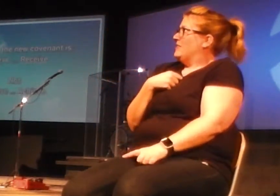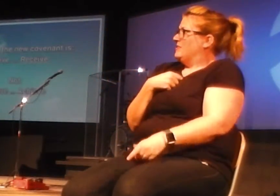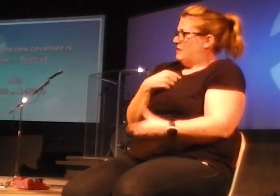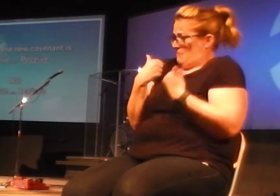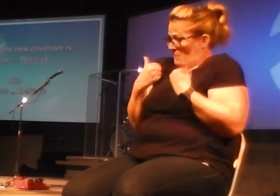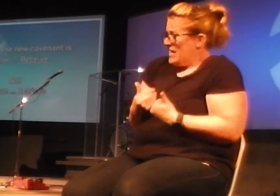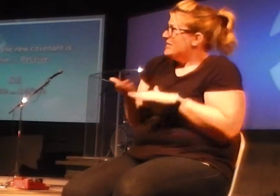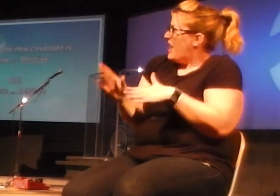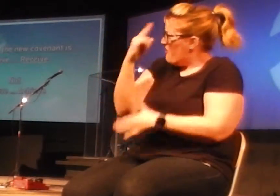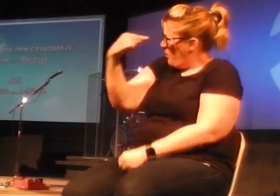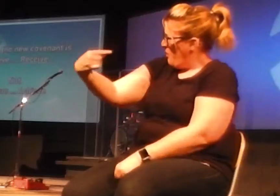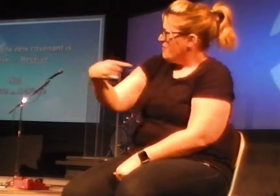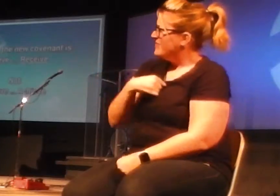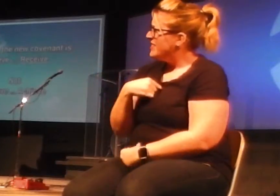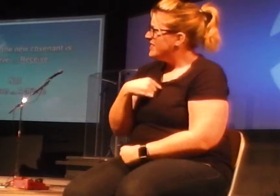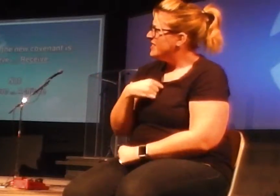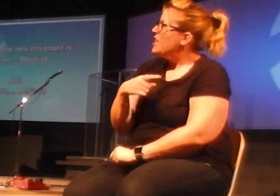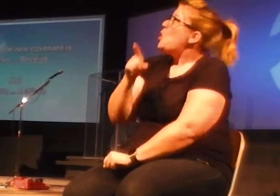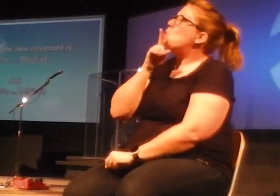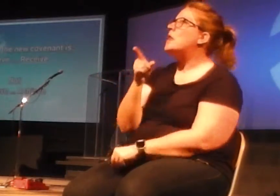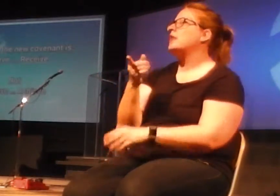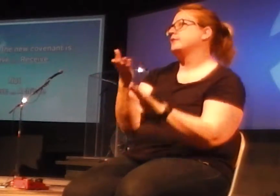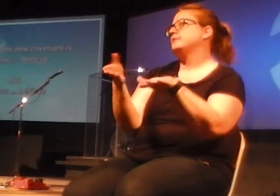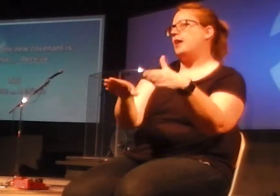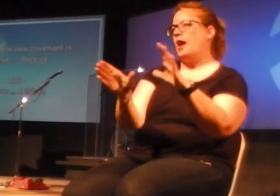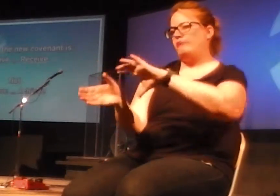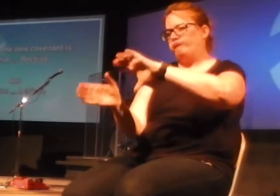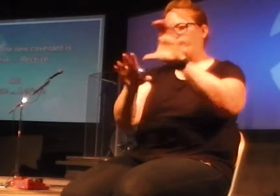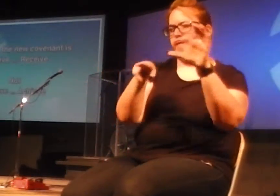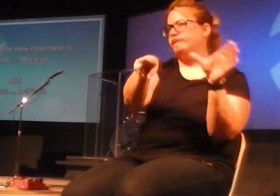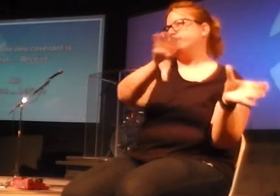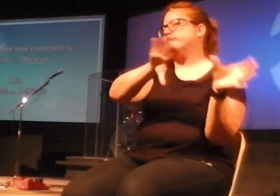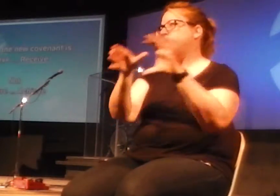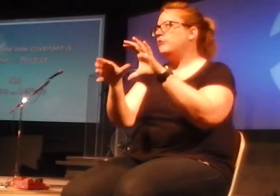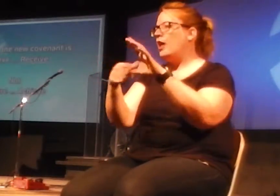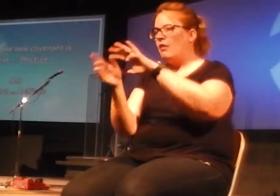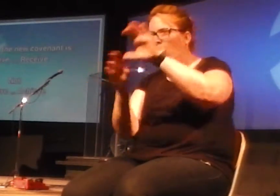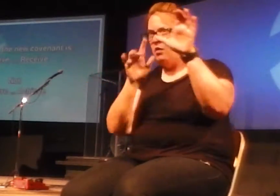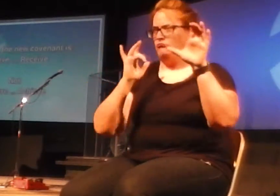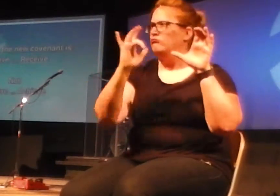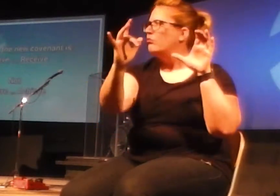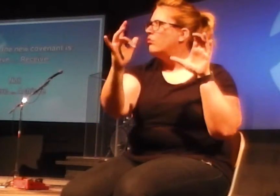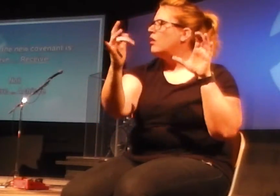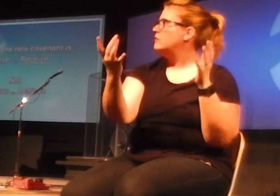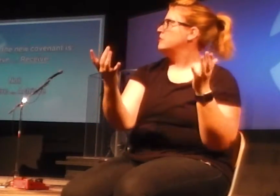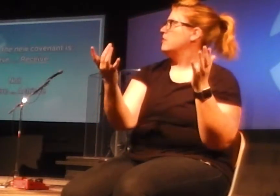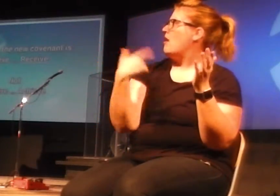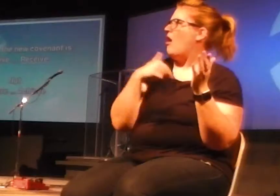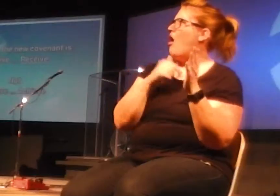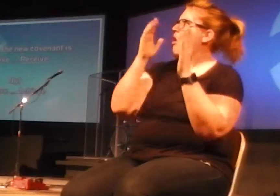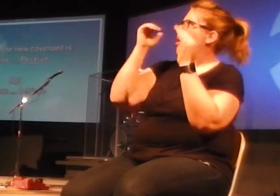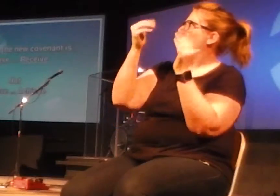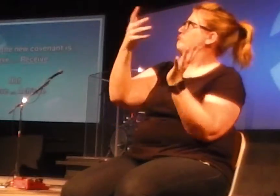Did he really raise from the grave, and that we have this hope of new life in him? Is that real?